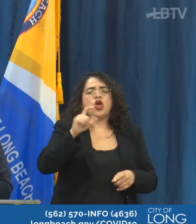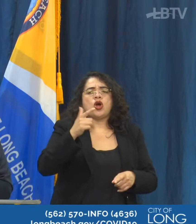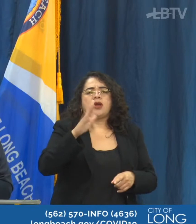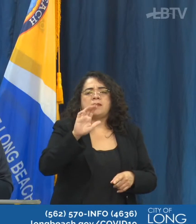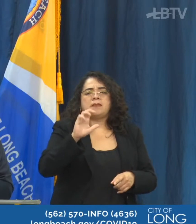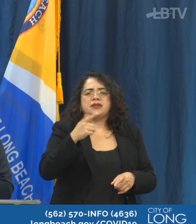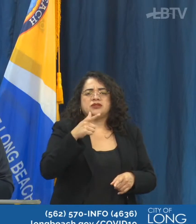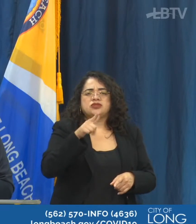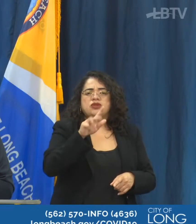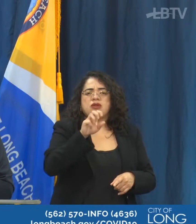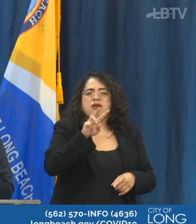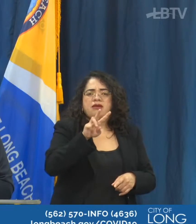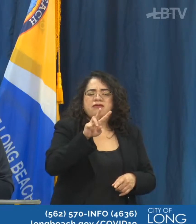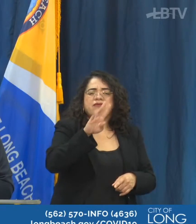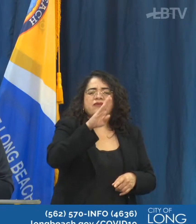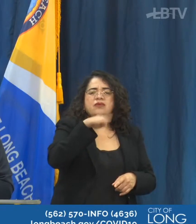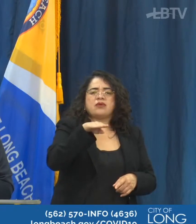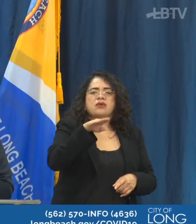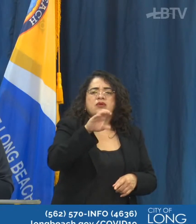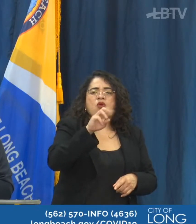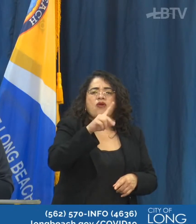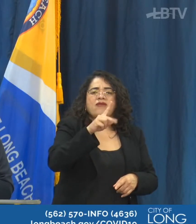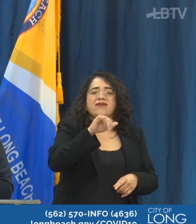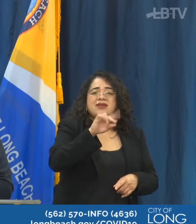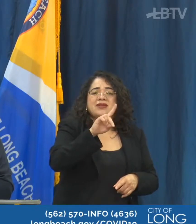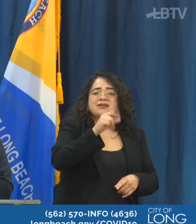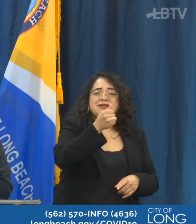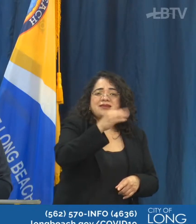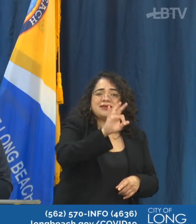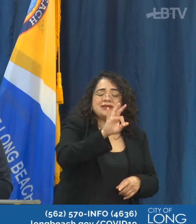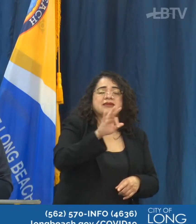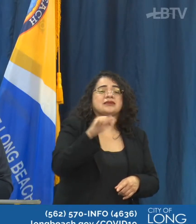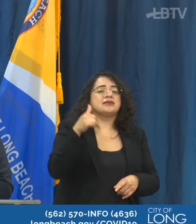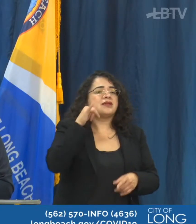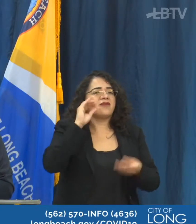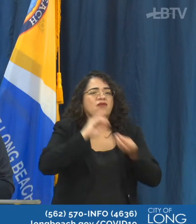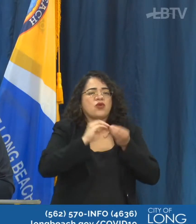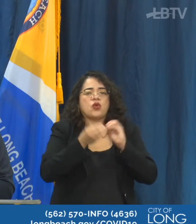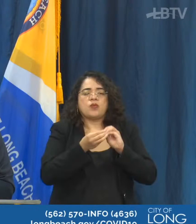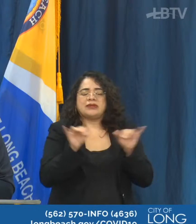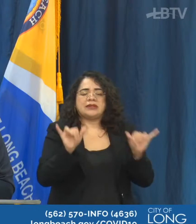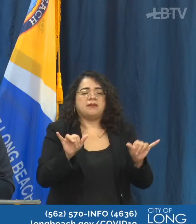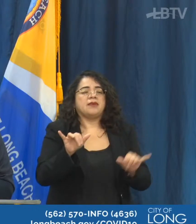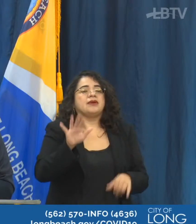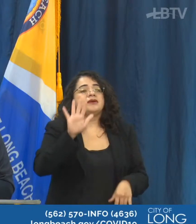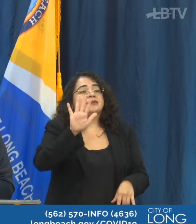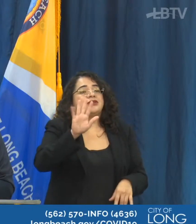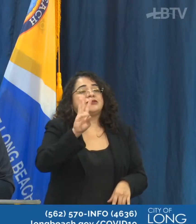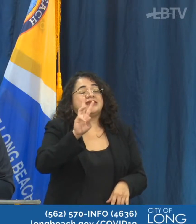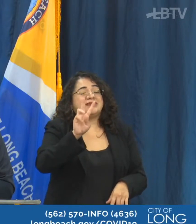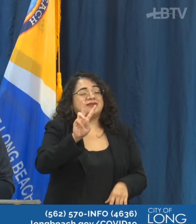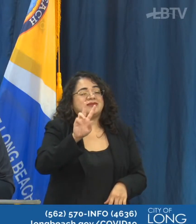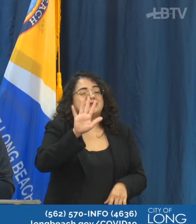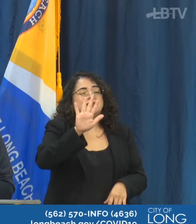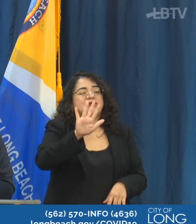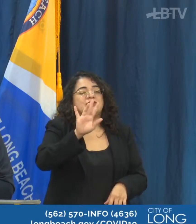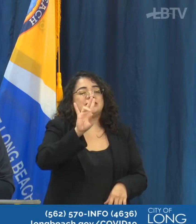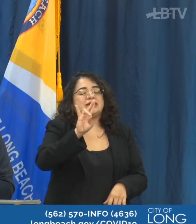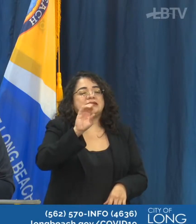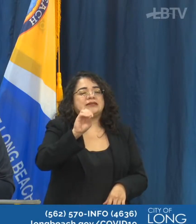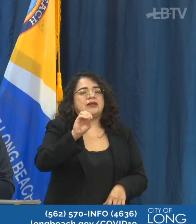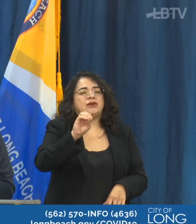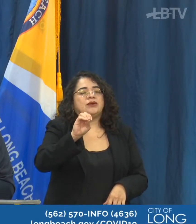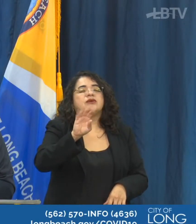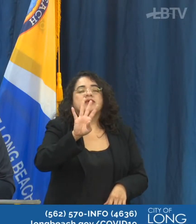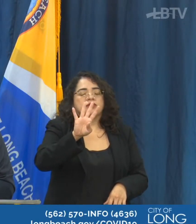puede seguir llamando nuestra línea informativa del coronavirus que es el número cinco seis dos cinco siete cero